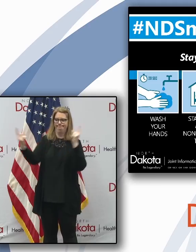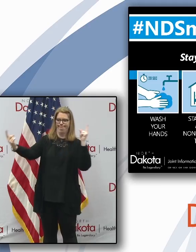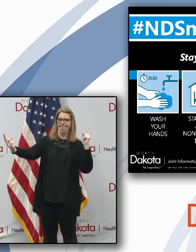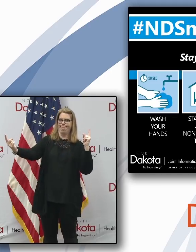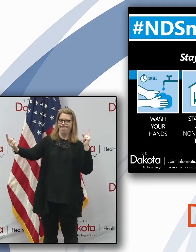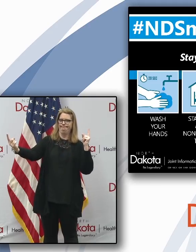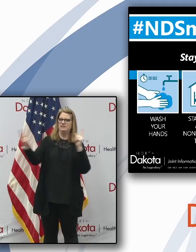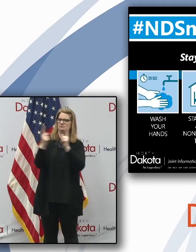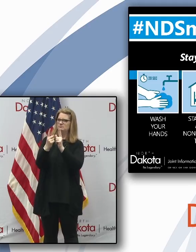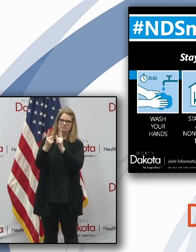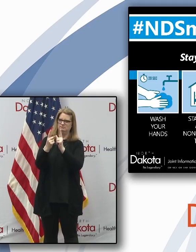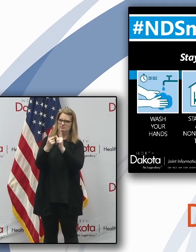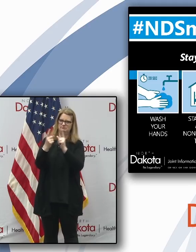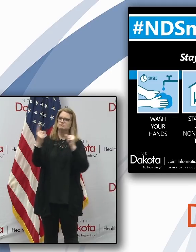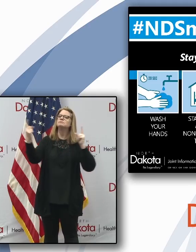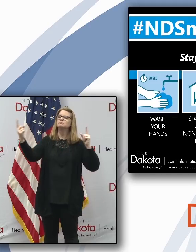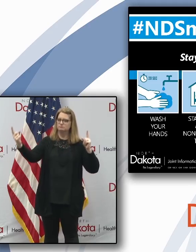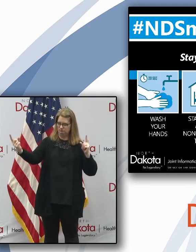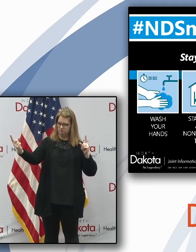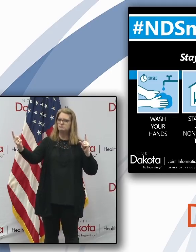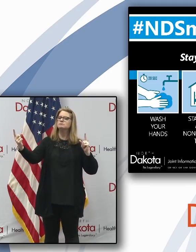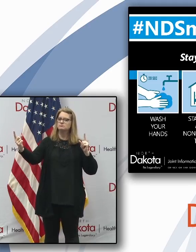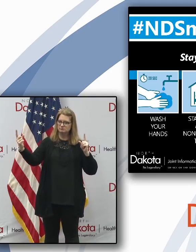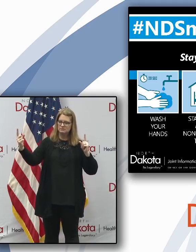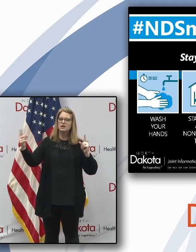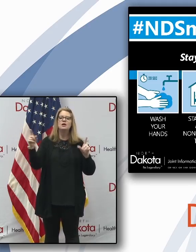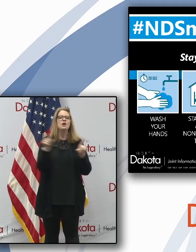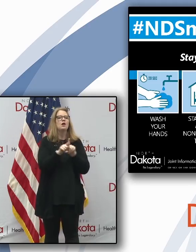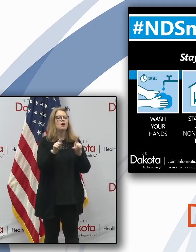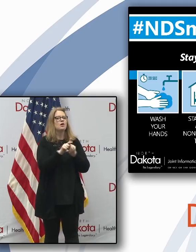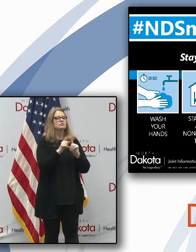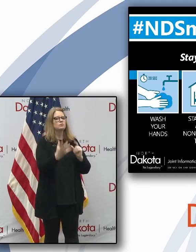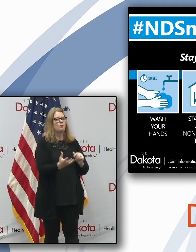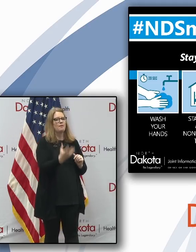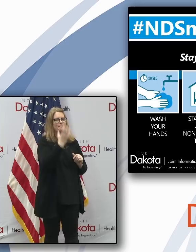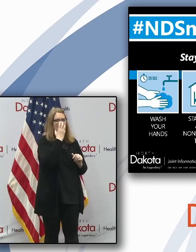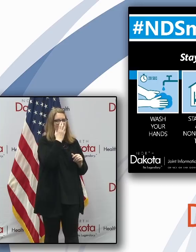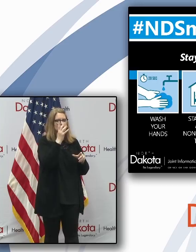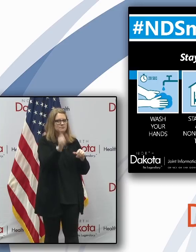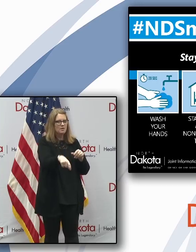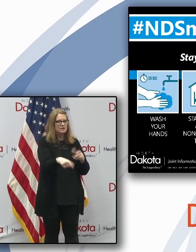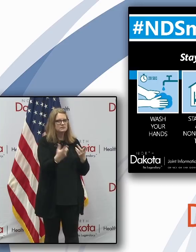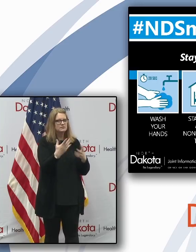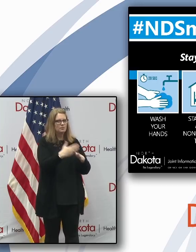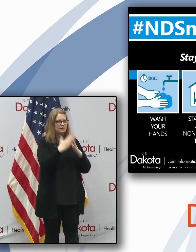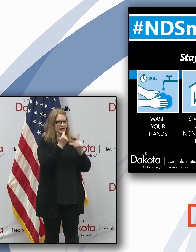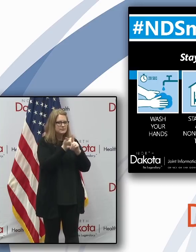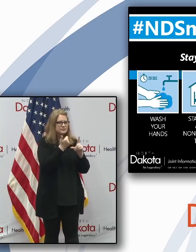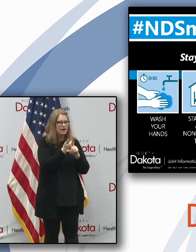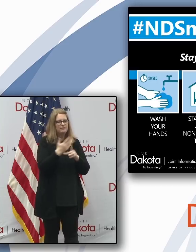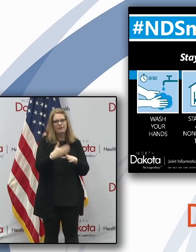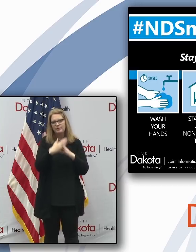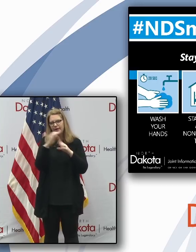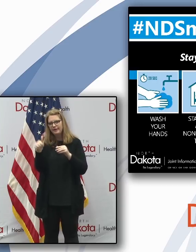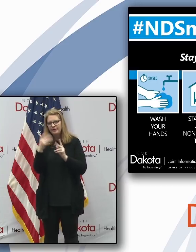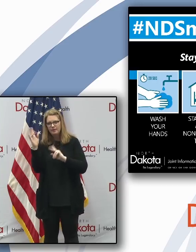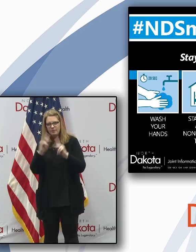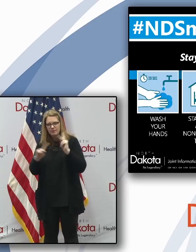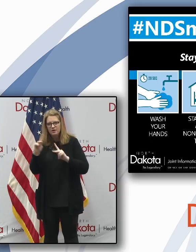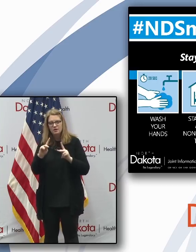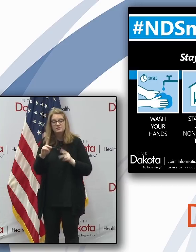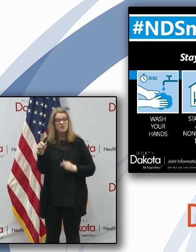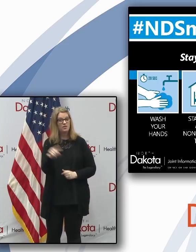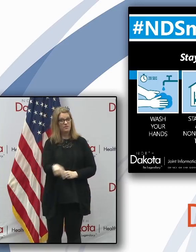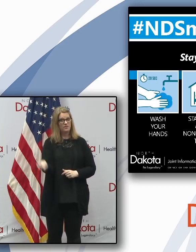proper distance. And, again, always also a good idea to wear a mask to protect yourself and protect others. So thank you for following